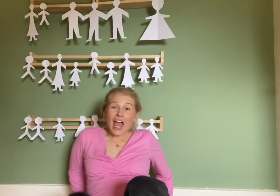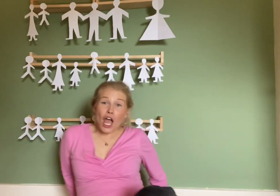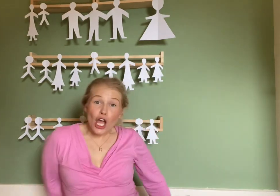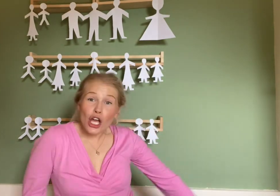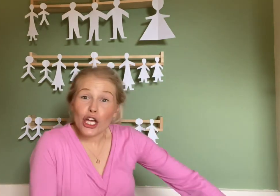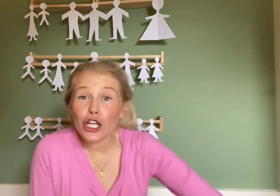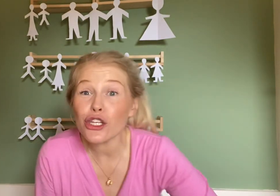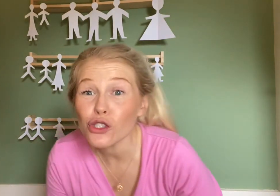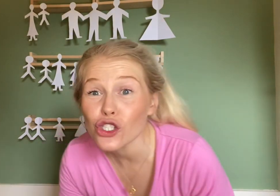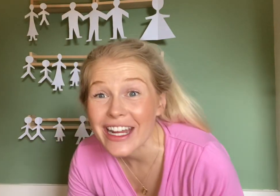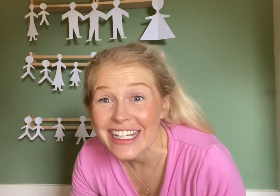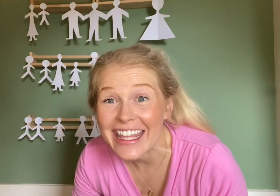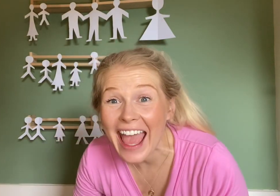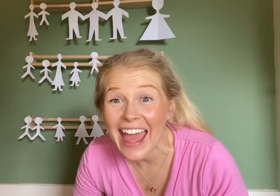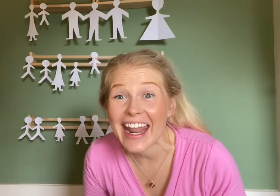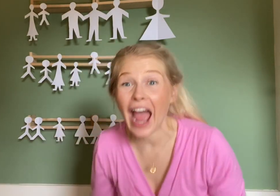Can you stretch in the air now?